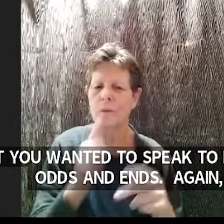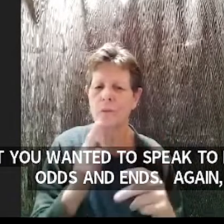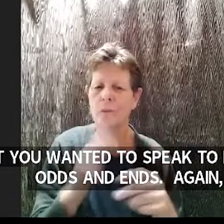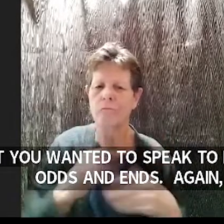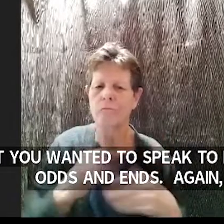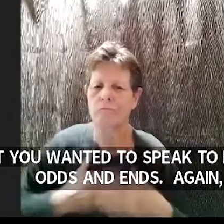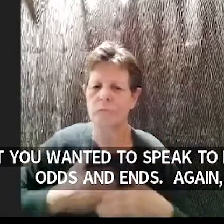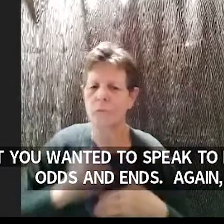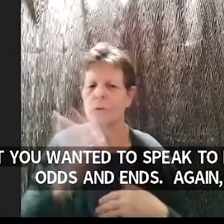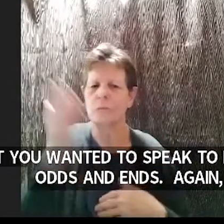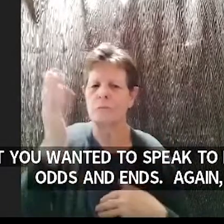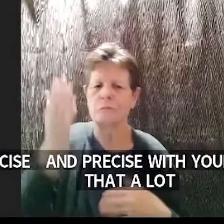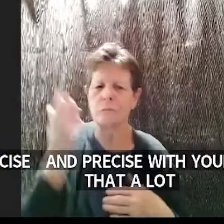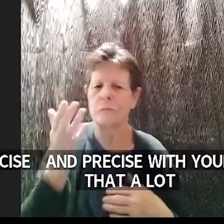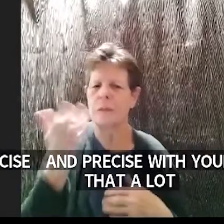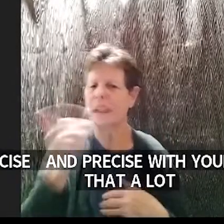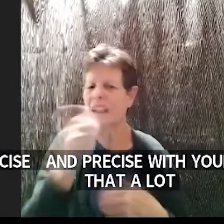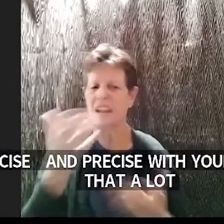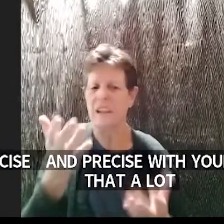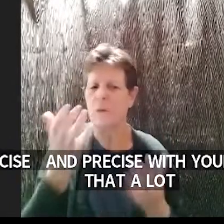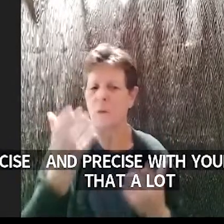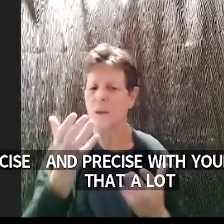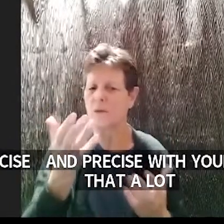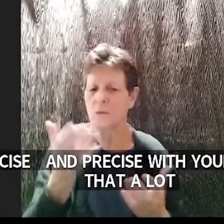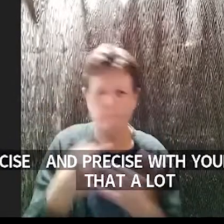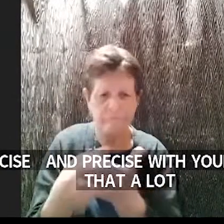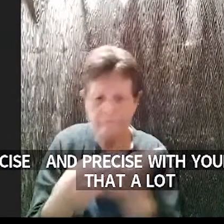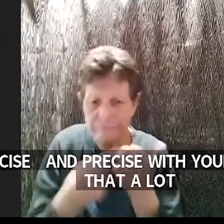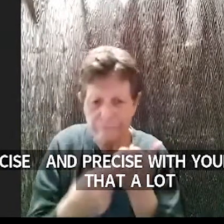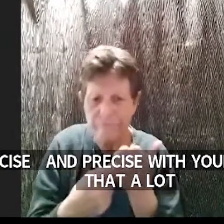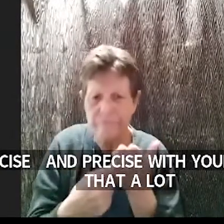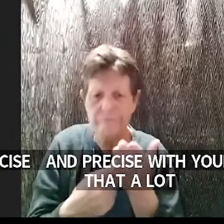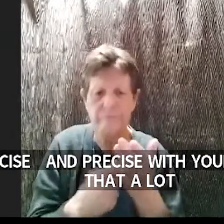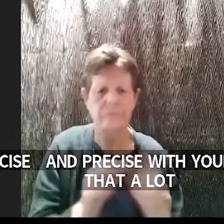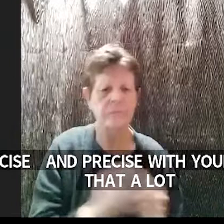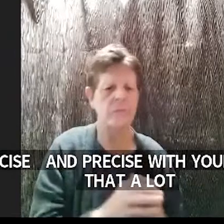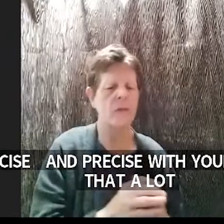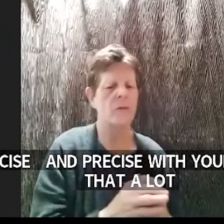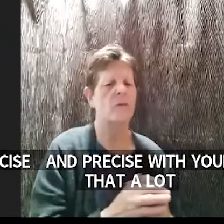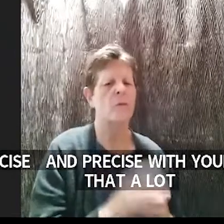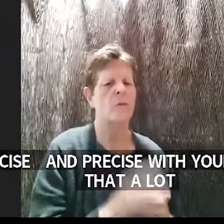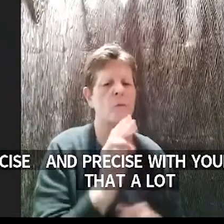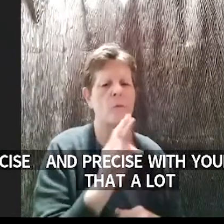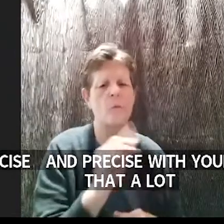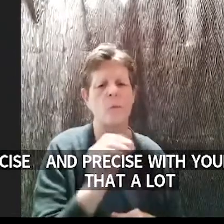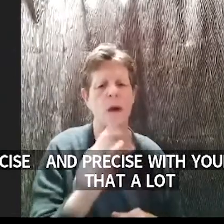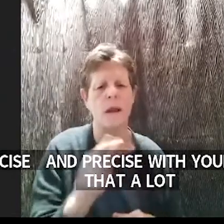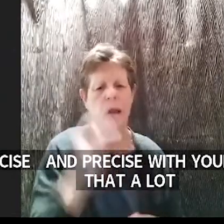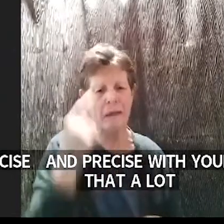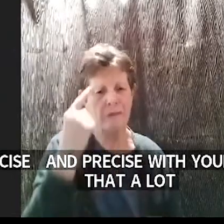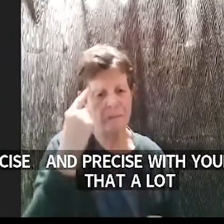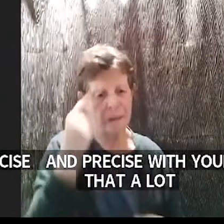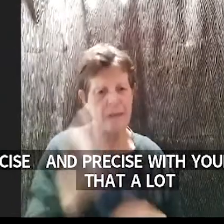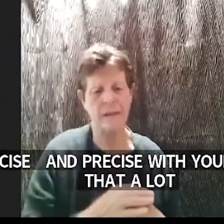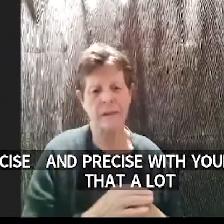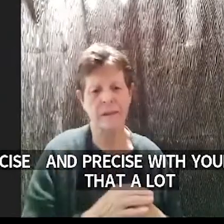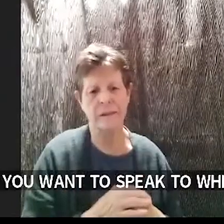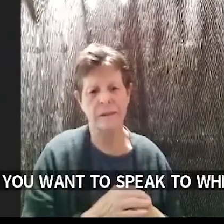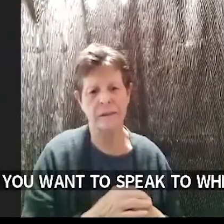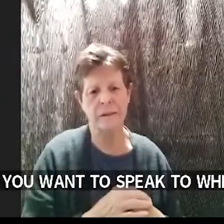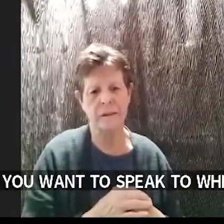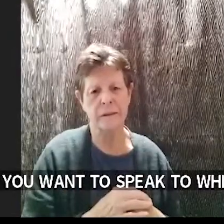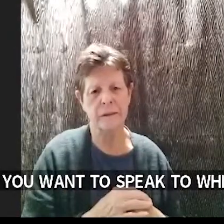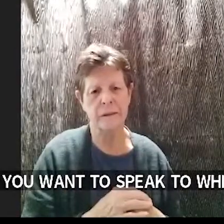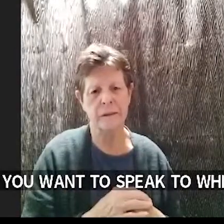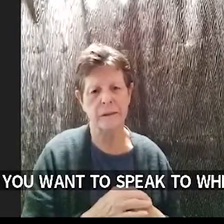you want to speak to while we're here i guess i just think um you know with the mushy political middle